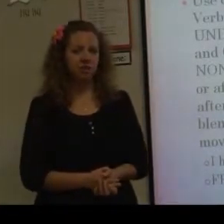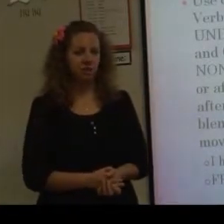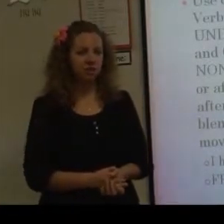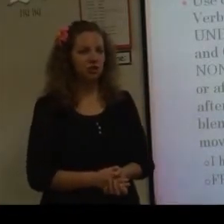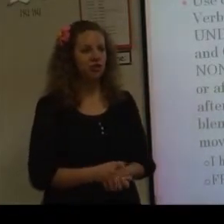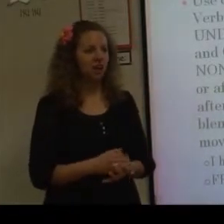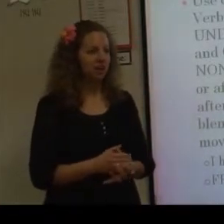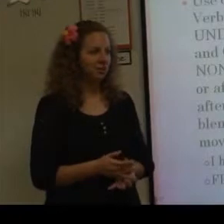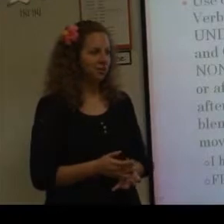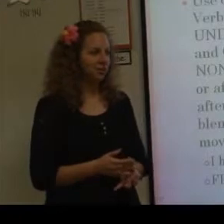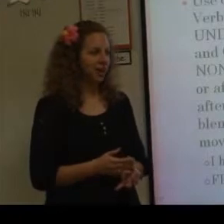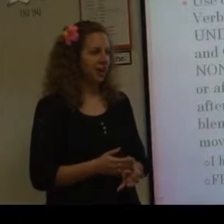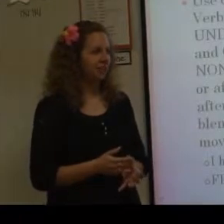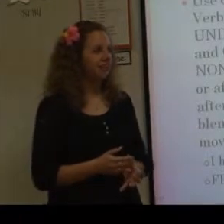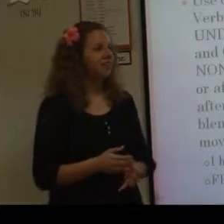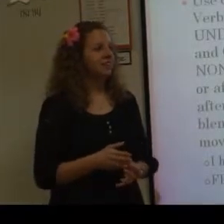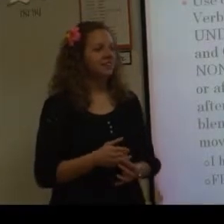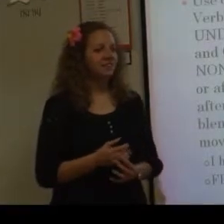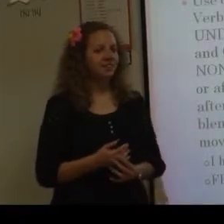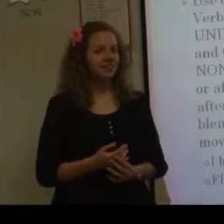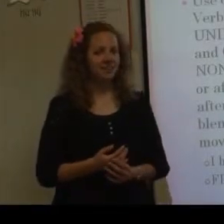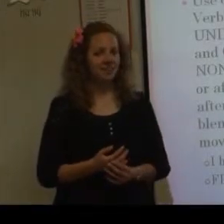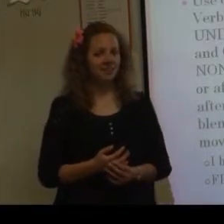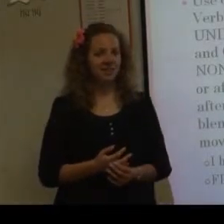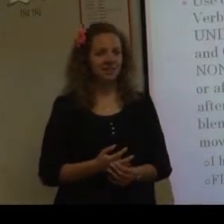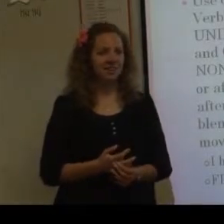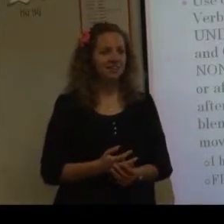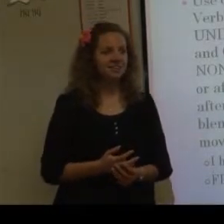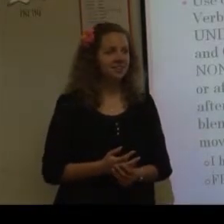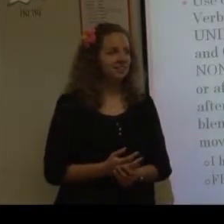intonation, your attitude for that. And I'll sign it in ASL.